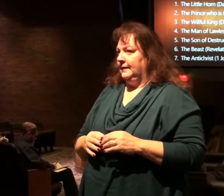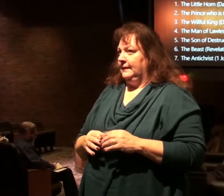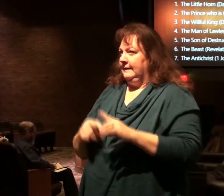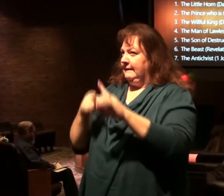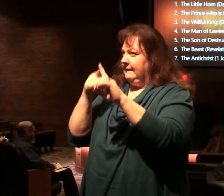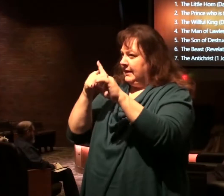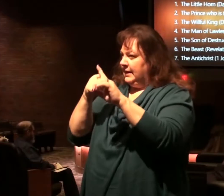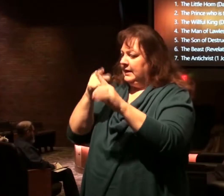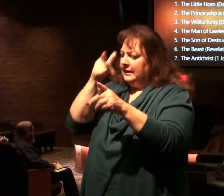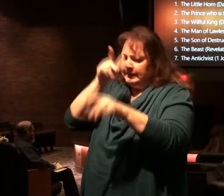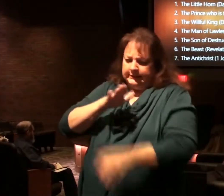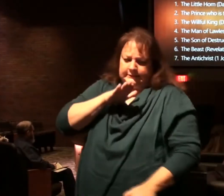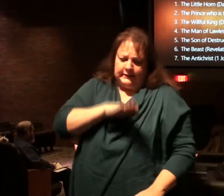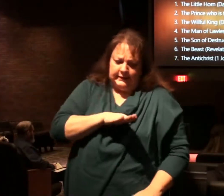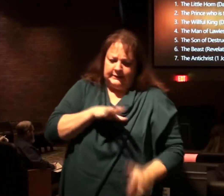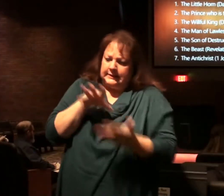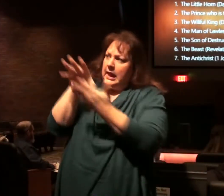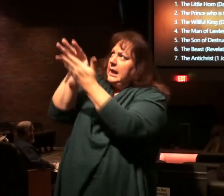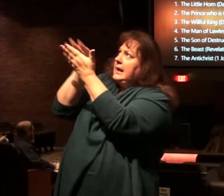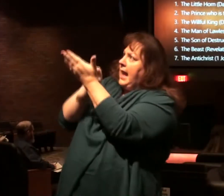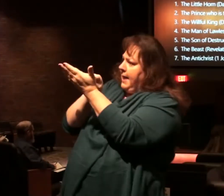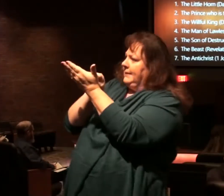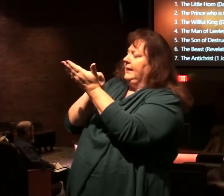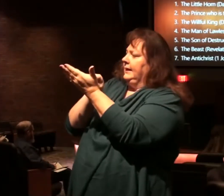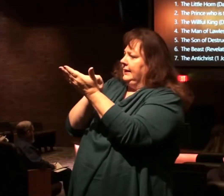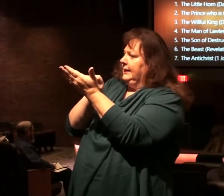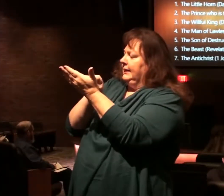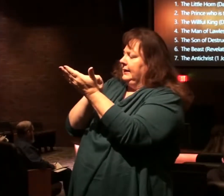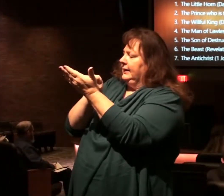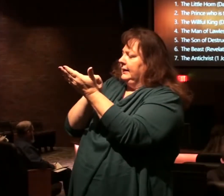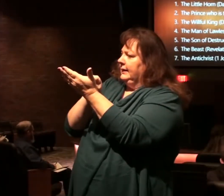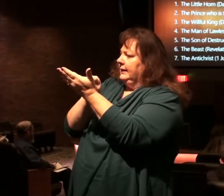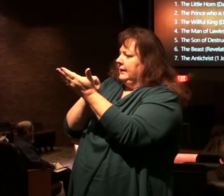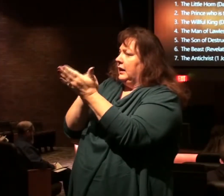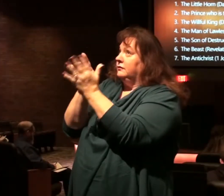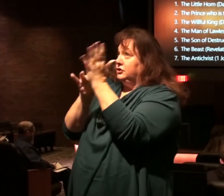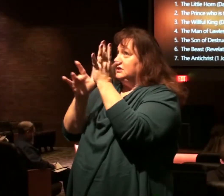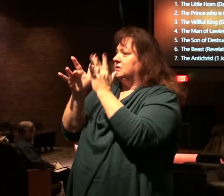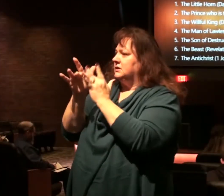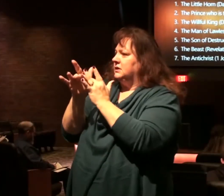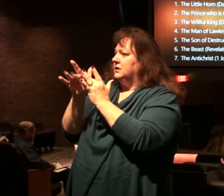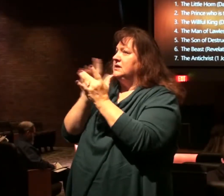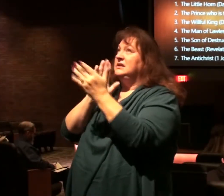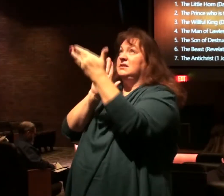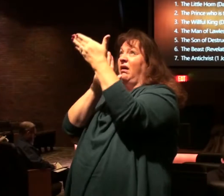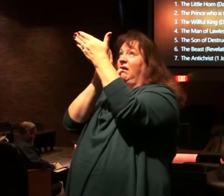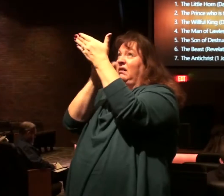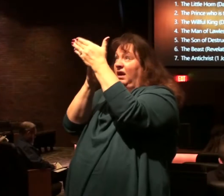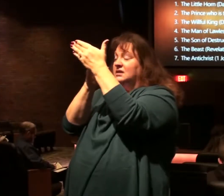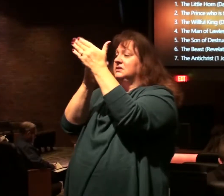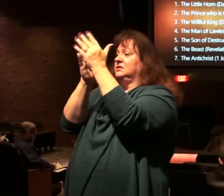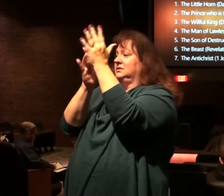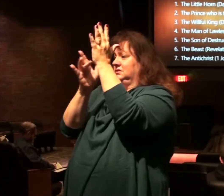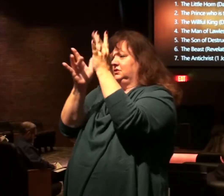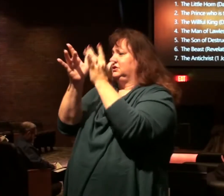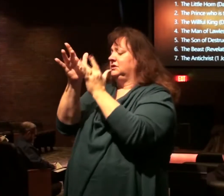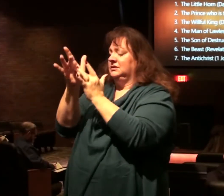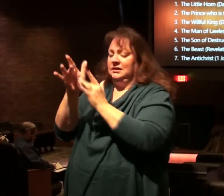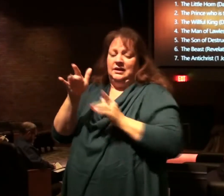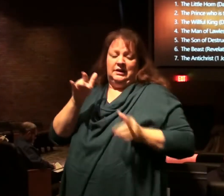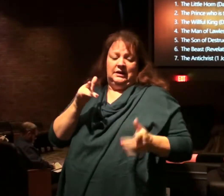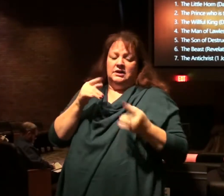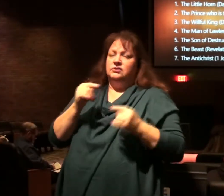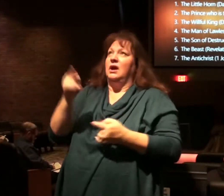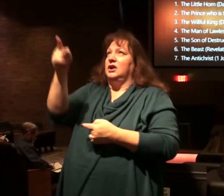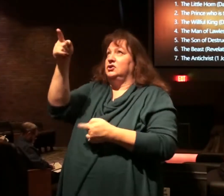is the devil's counterfeit who is merely opposed to Christ. The devil's